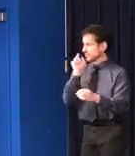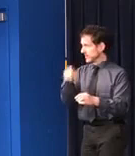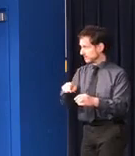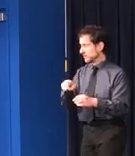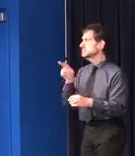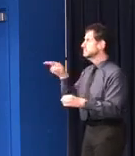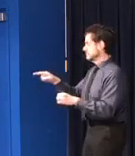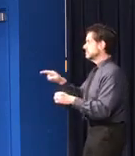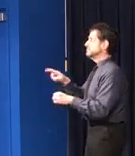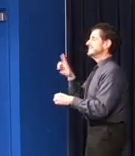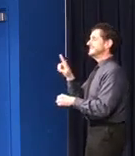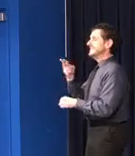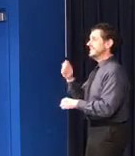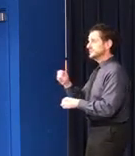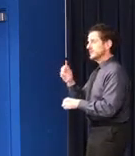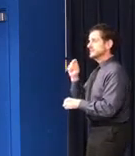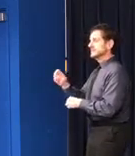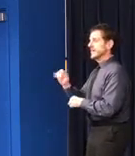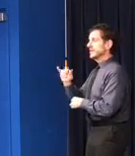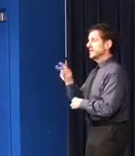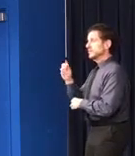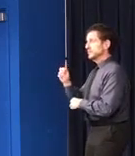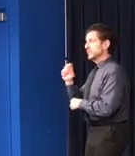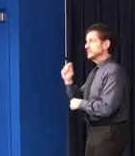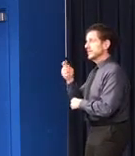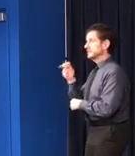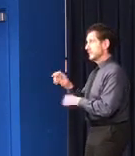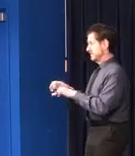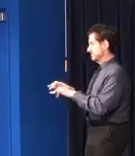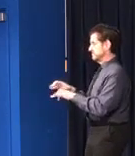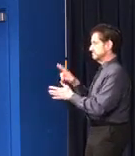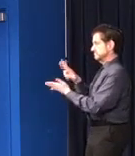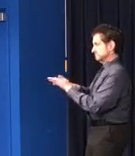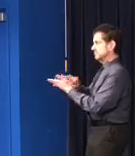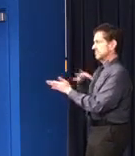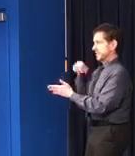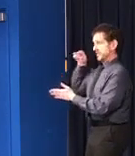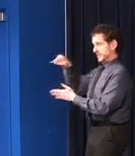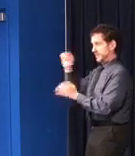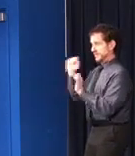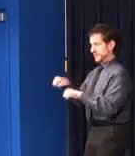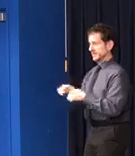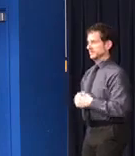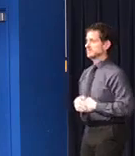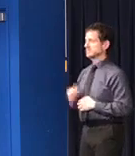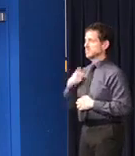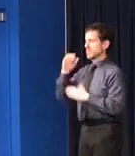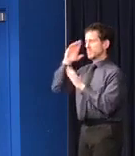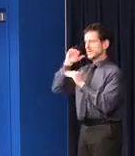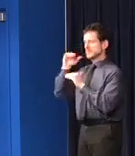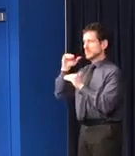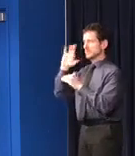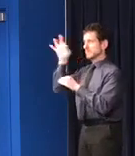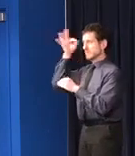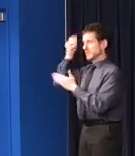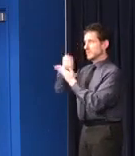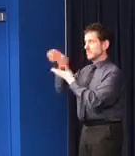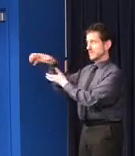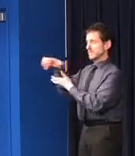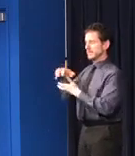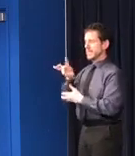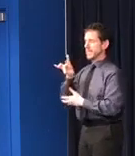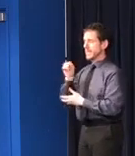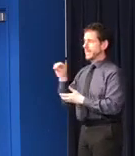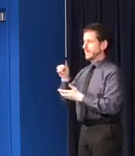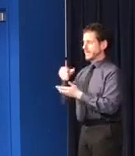.illinois.gov. We're expecting an additional $80 million in federal money to come to Illinois in